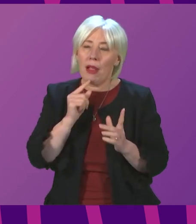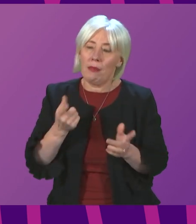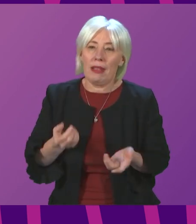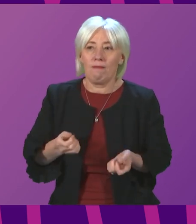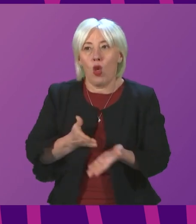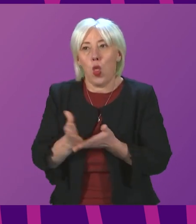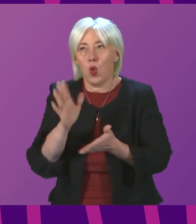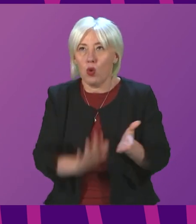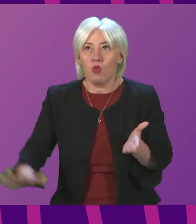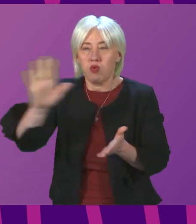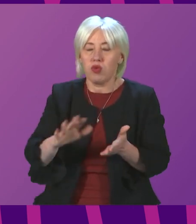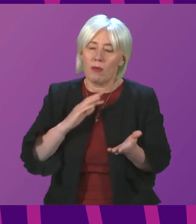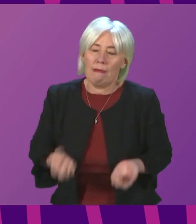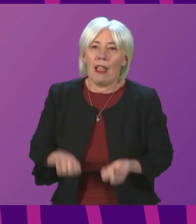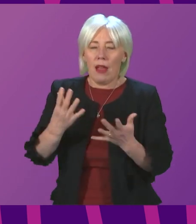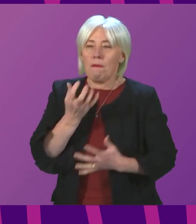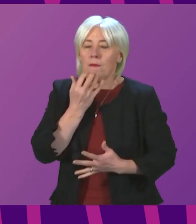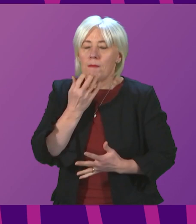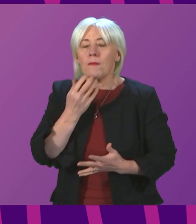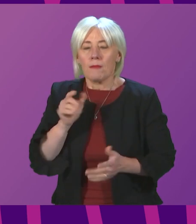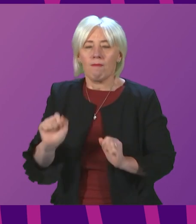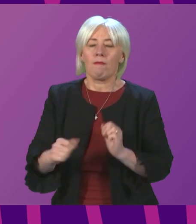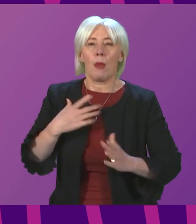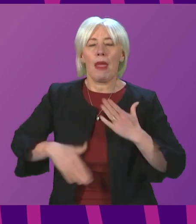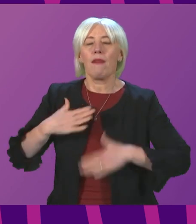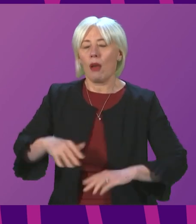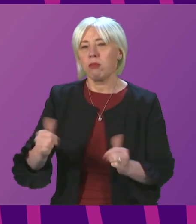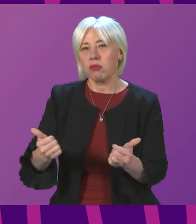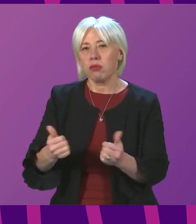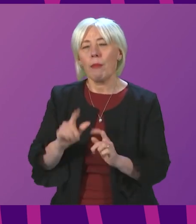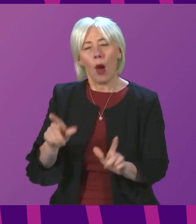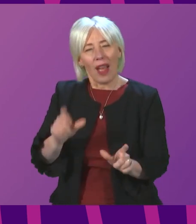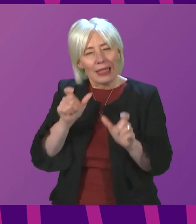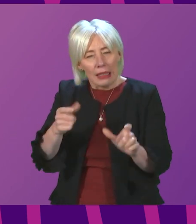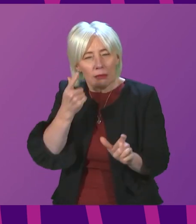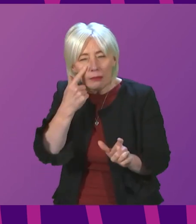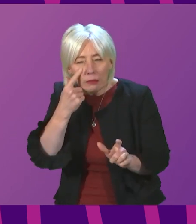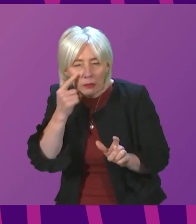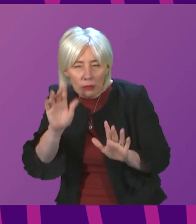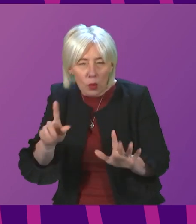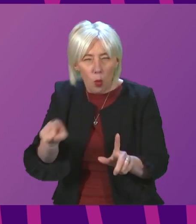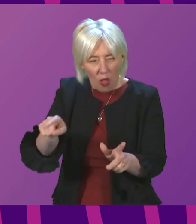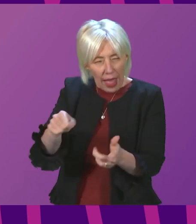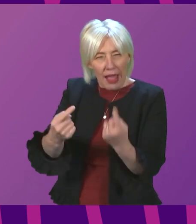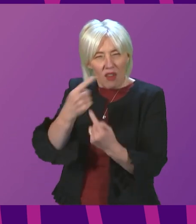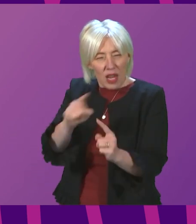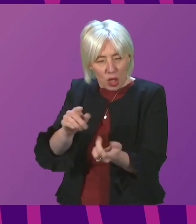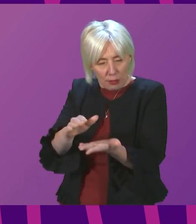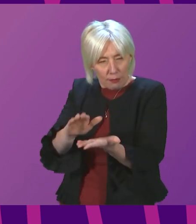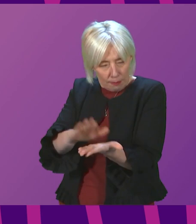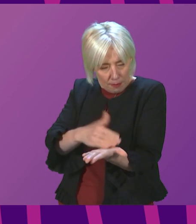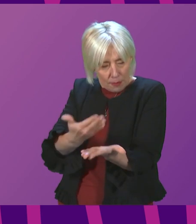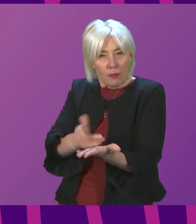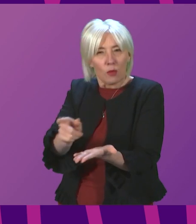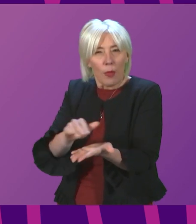over these past few weeks. Further, while we need to be cautious in our interpretation of the daily